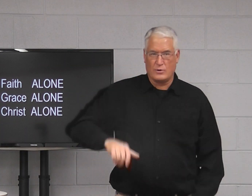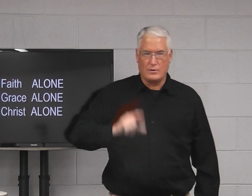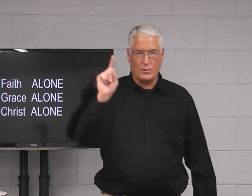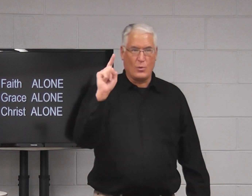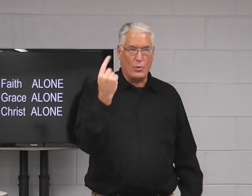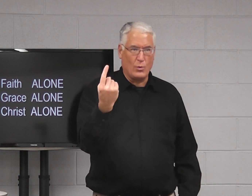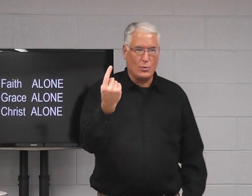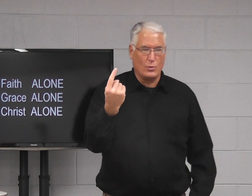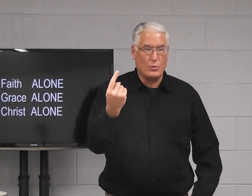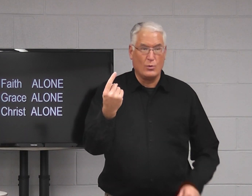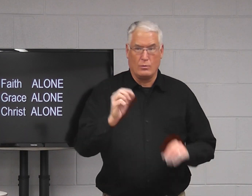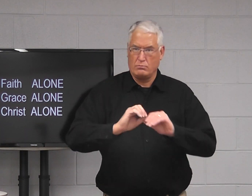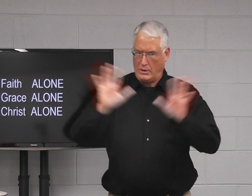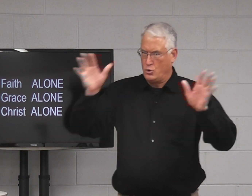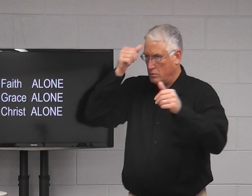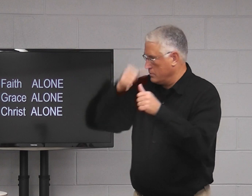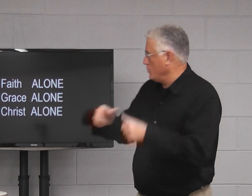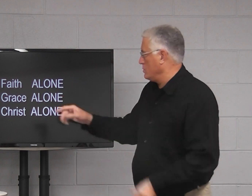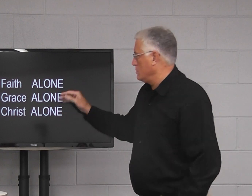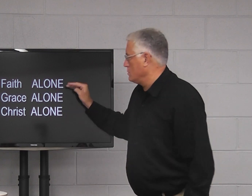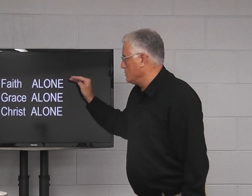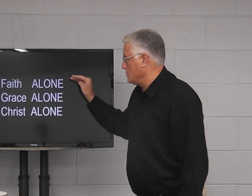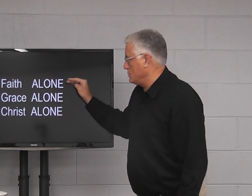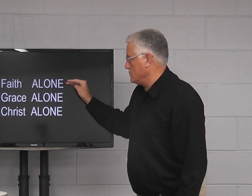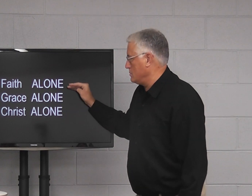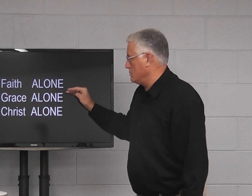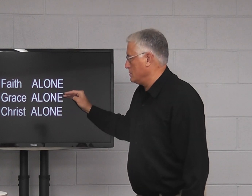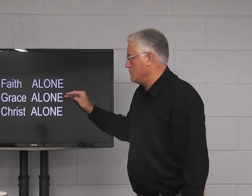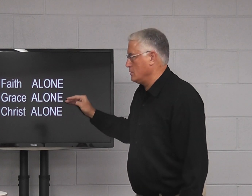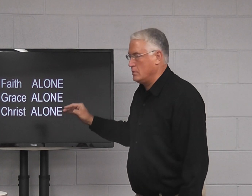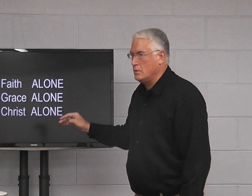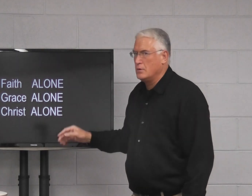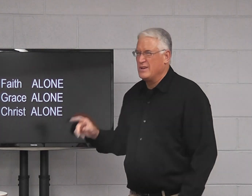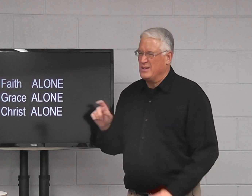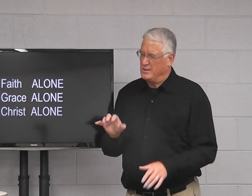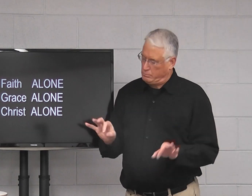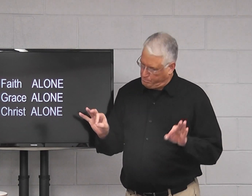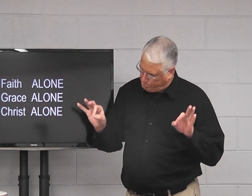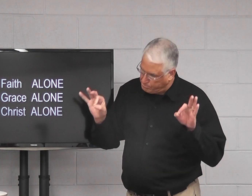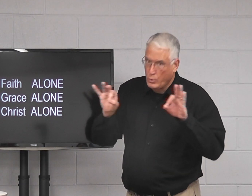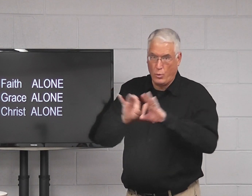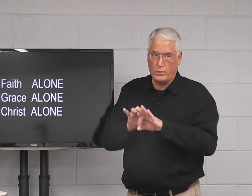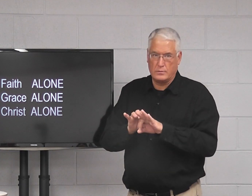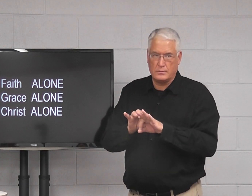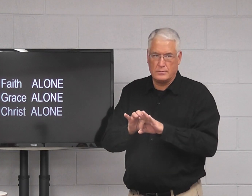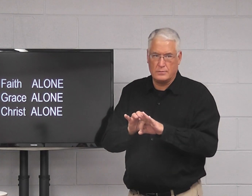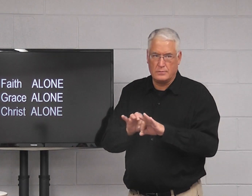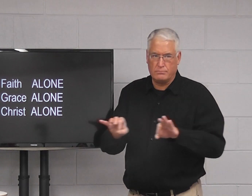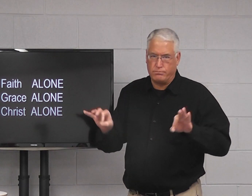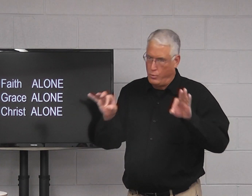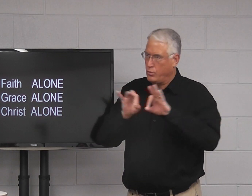Jesus Christ alone. So it must remember these three. It's very important.